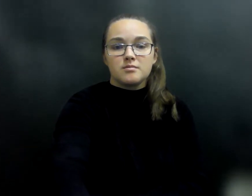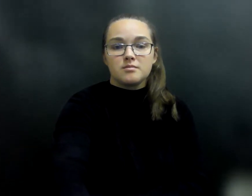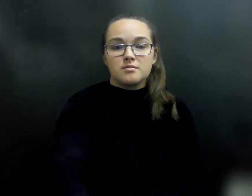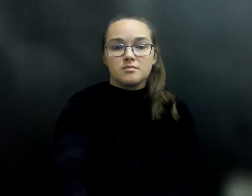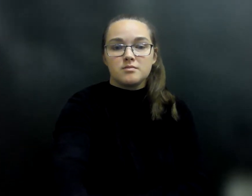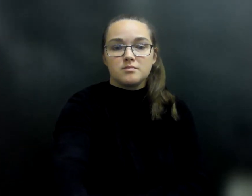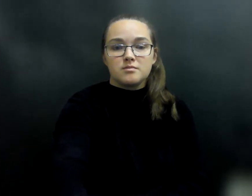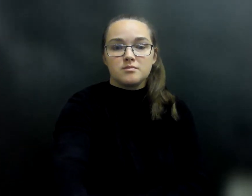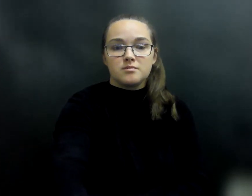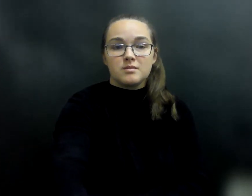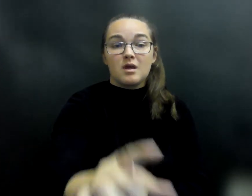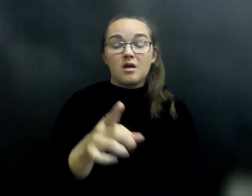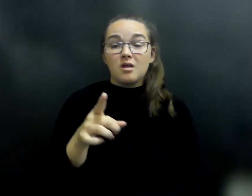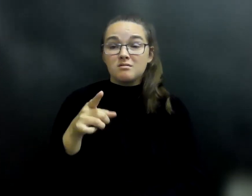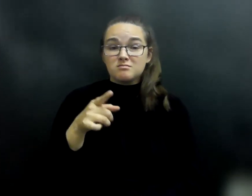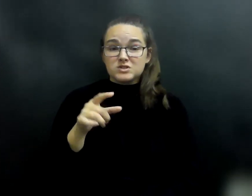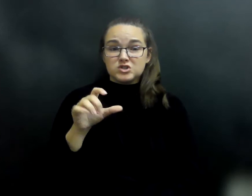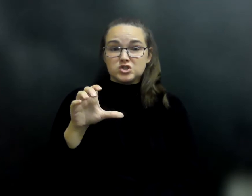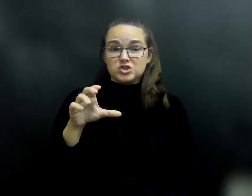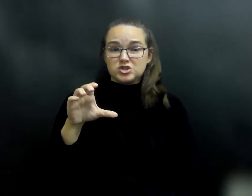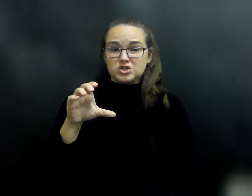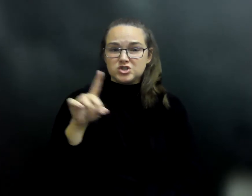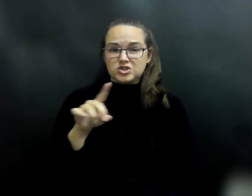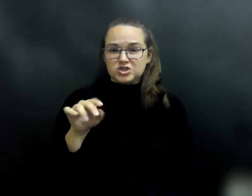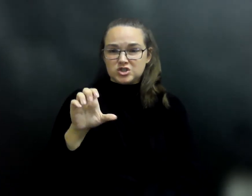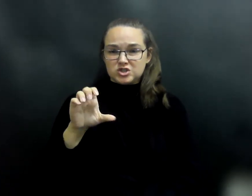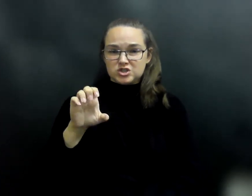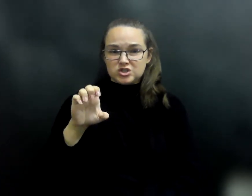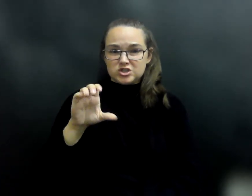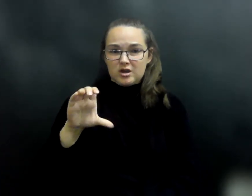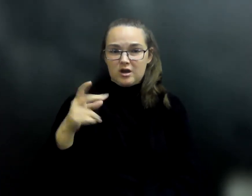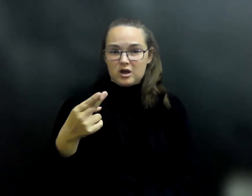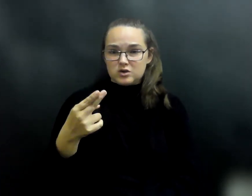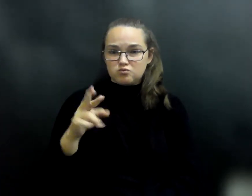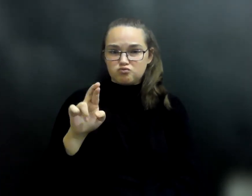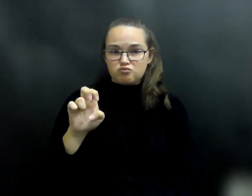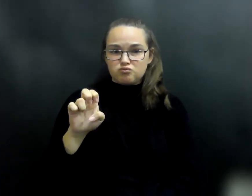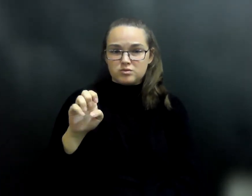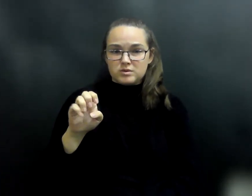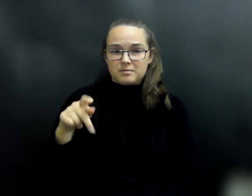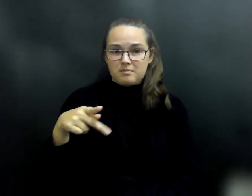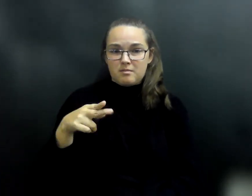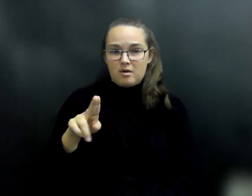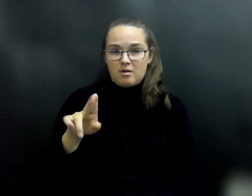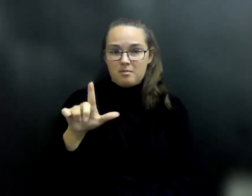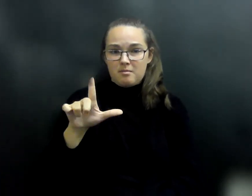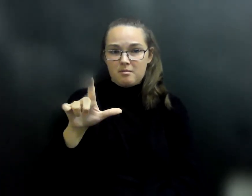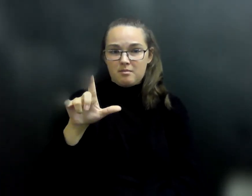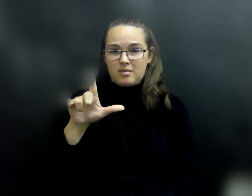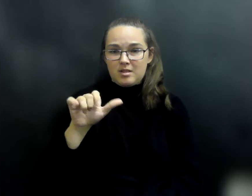The Czech Republic, which used to be known as Bohemia, is a country in Central Europe. In this Czech